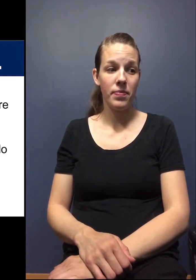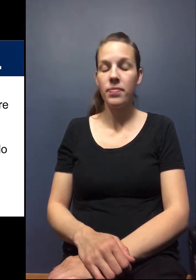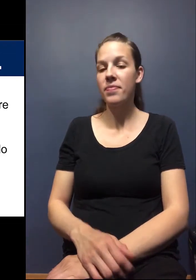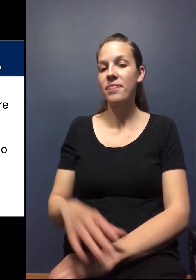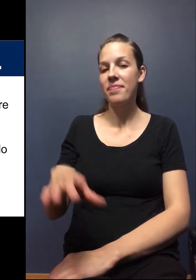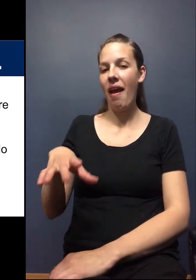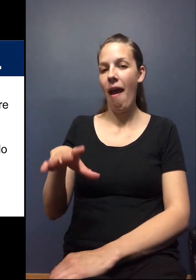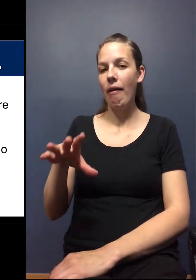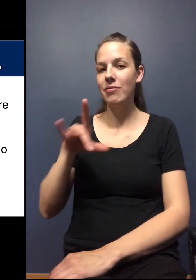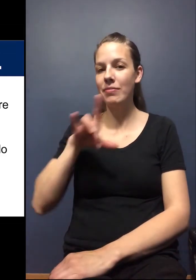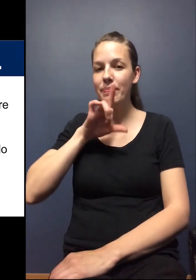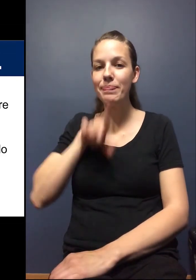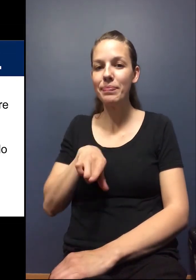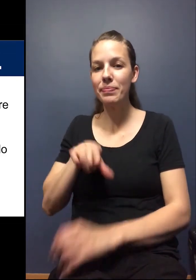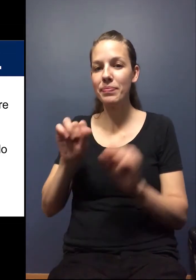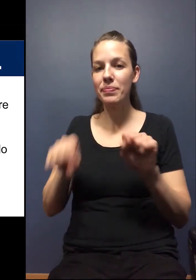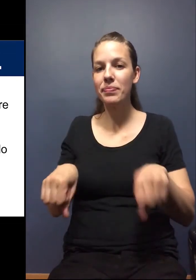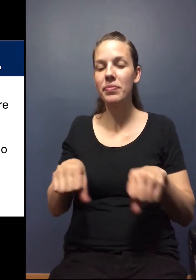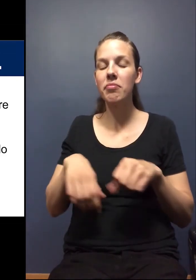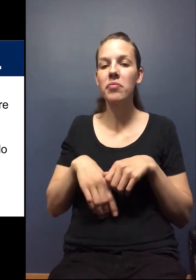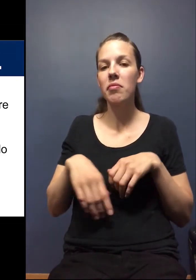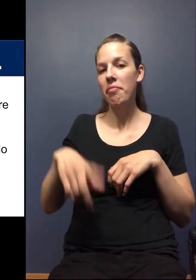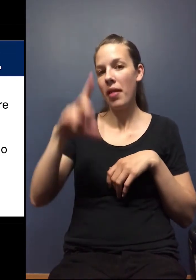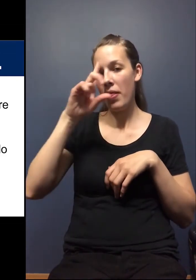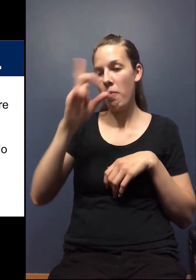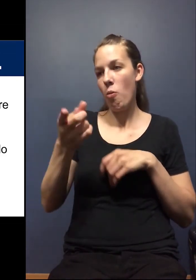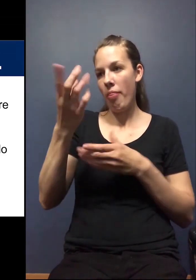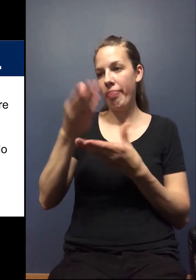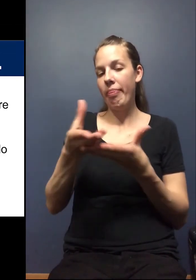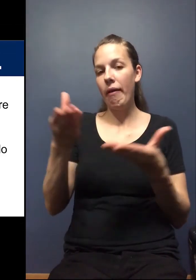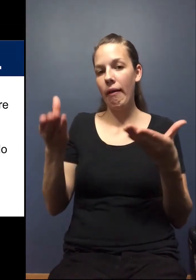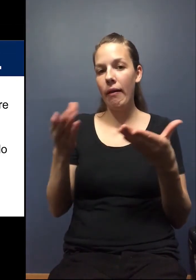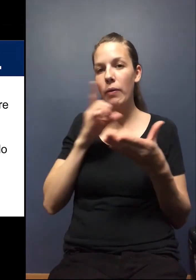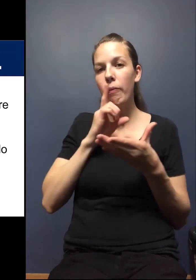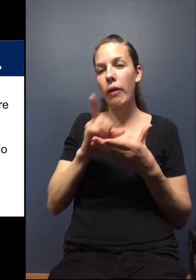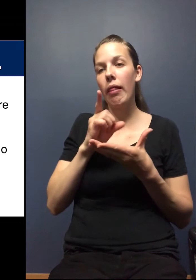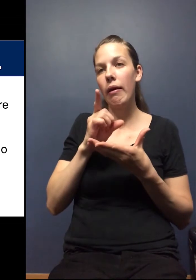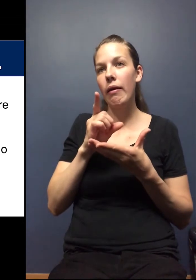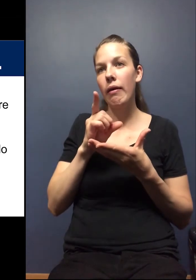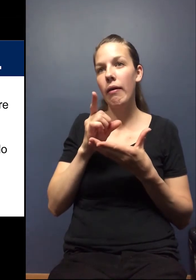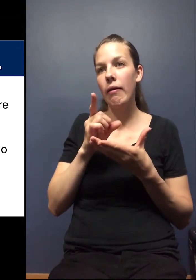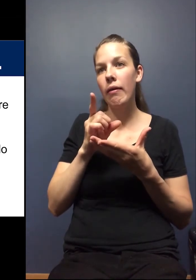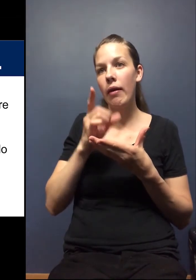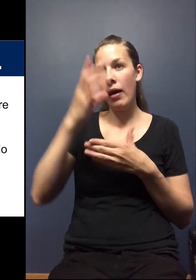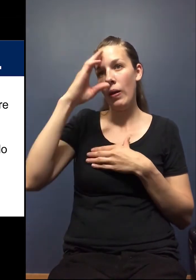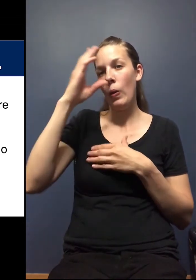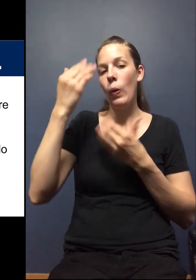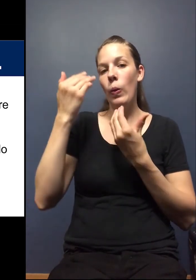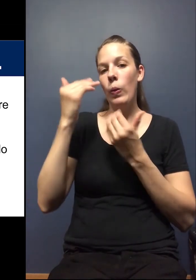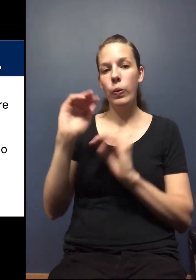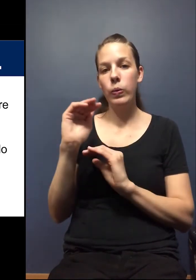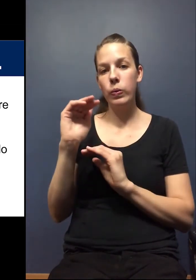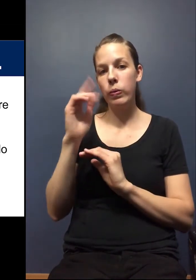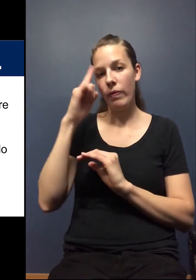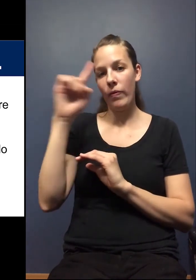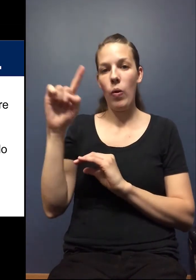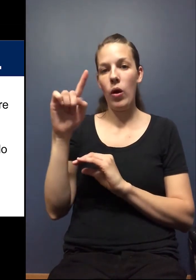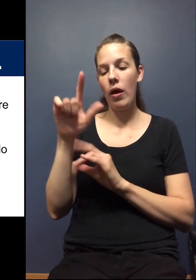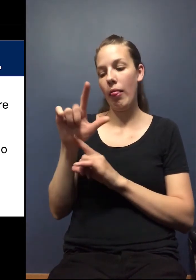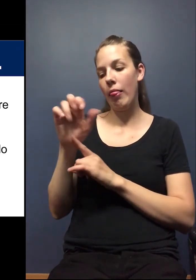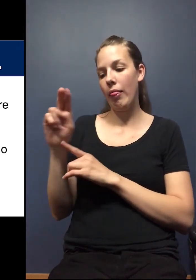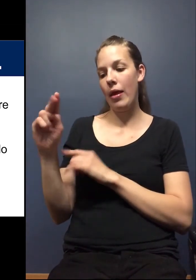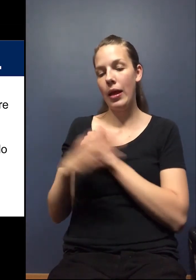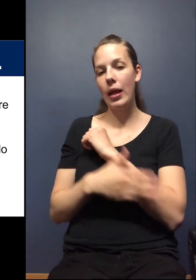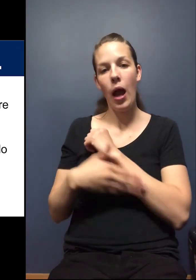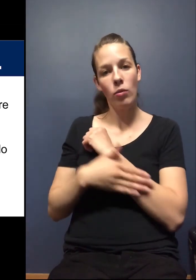I can take this one. Um, I think one of the things is really looking at, I know the restrictions for at least Linn